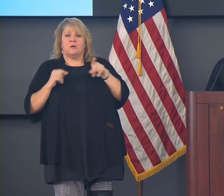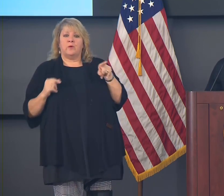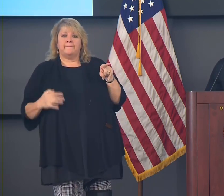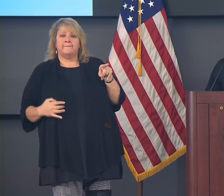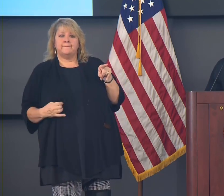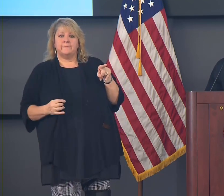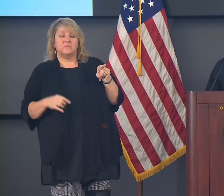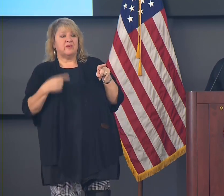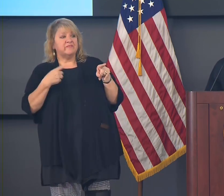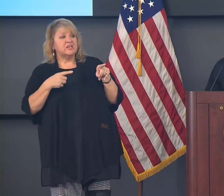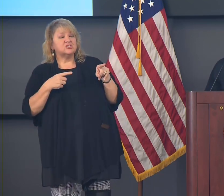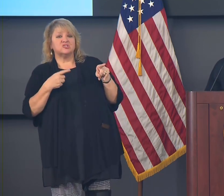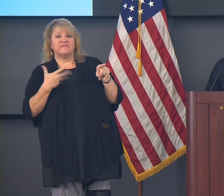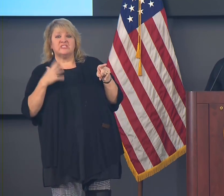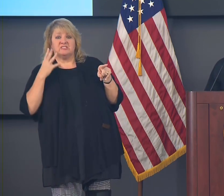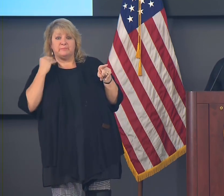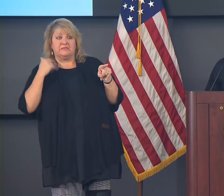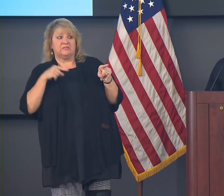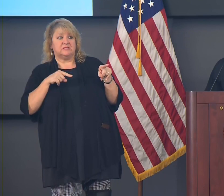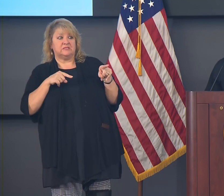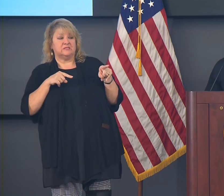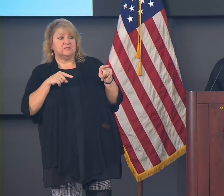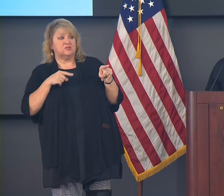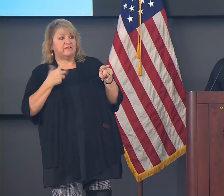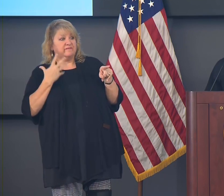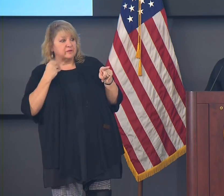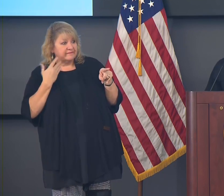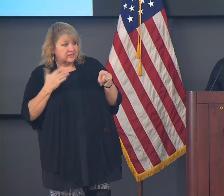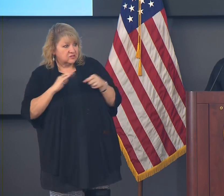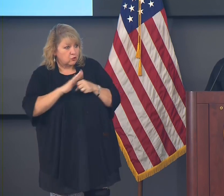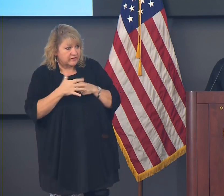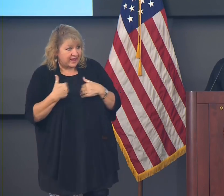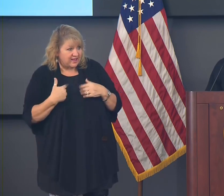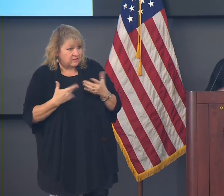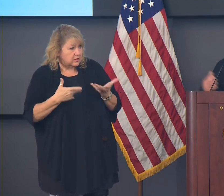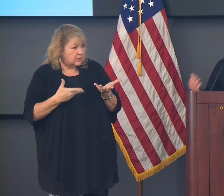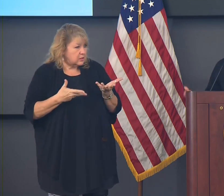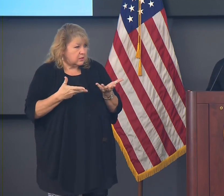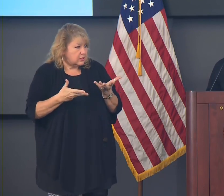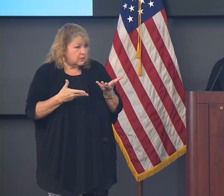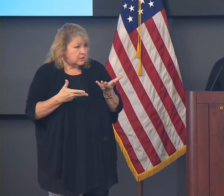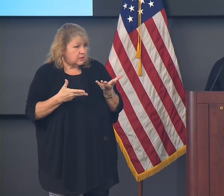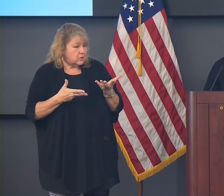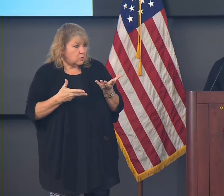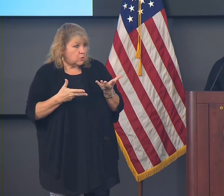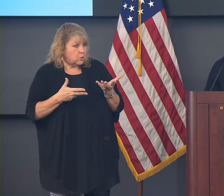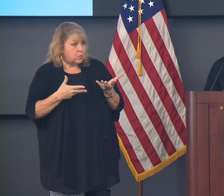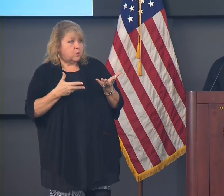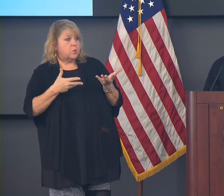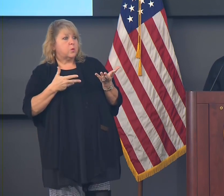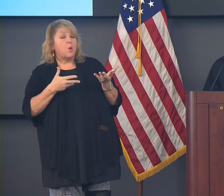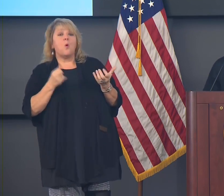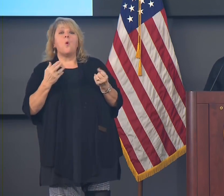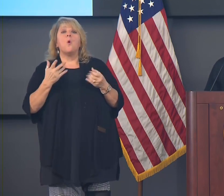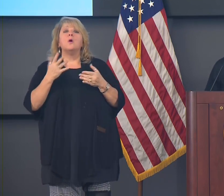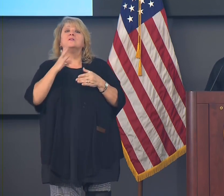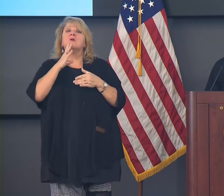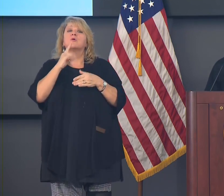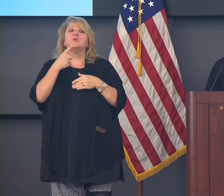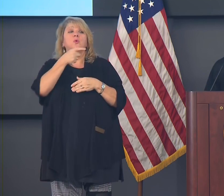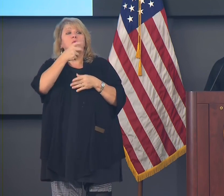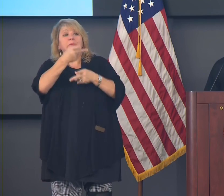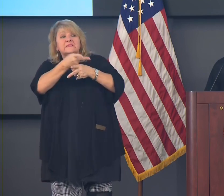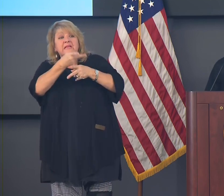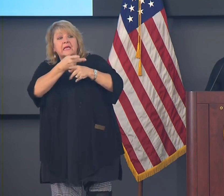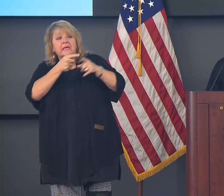been on the other end and has had a bad experience with COVID. Or talk to someone that has worked in the hospital during the previous two